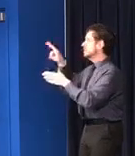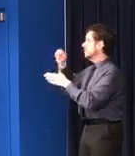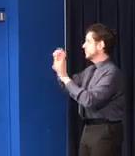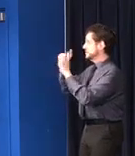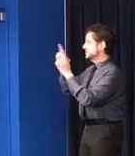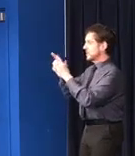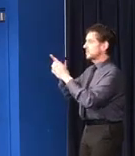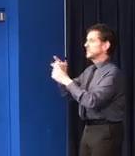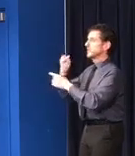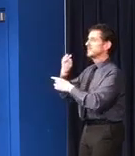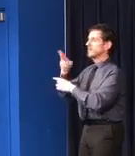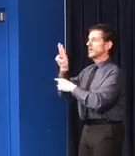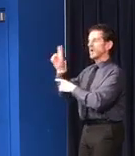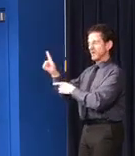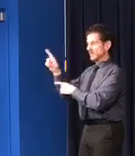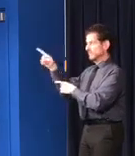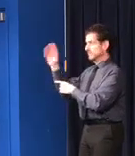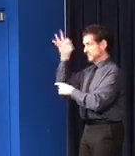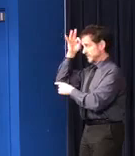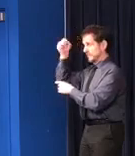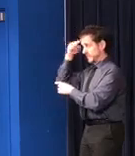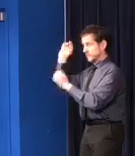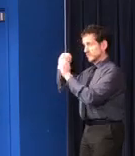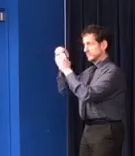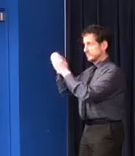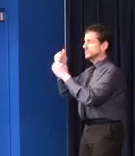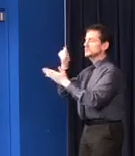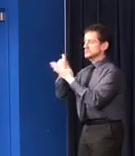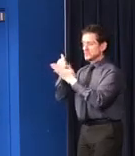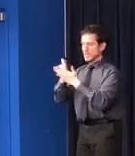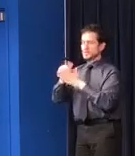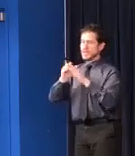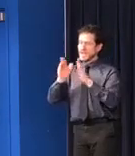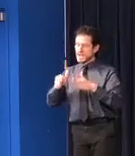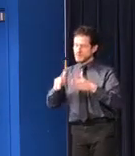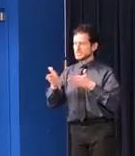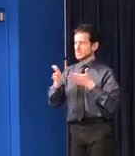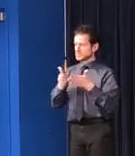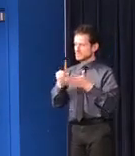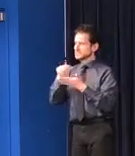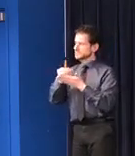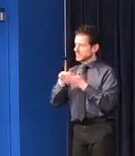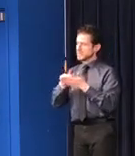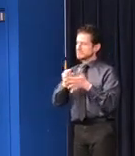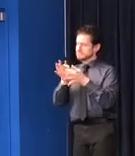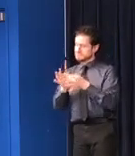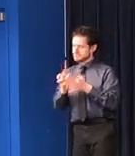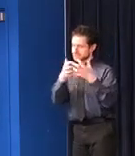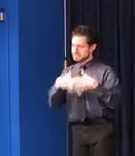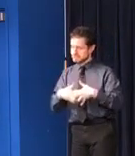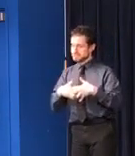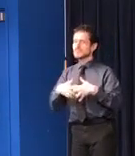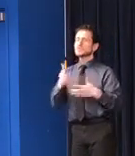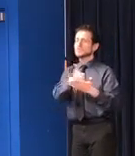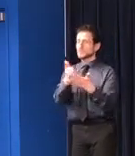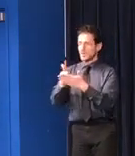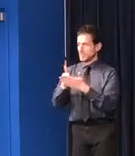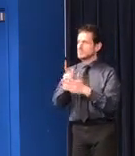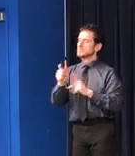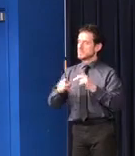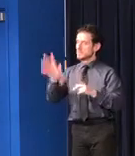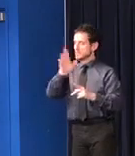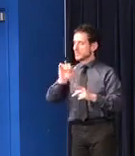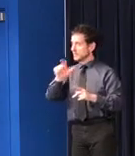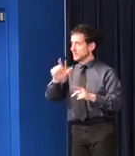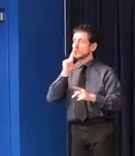of Housing and Urban Development to coordinate housing and services funding for our neighbors at risk of experiencing homelessness.